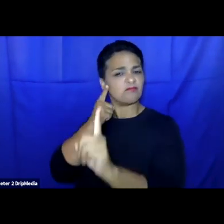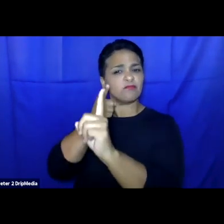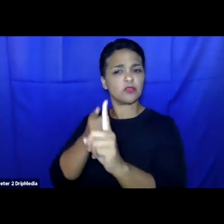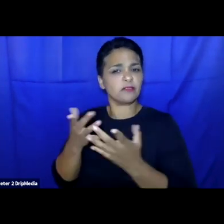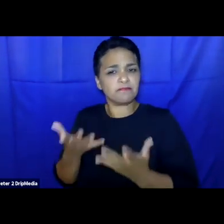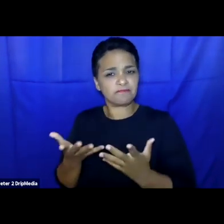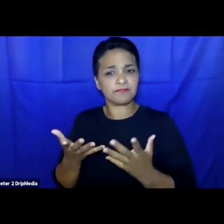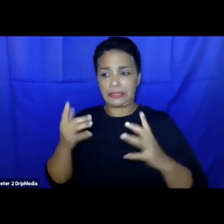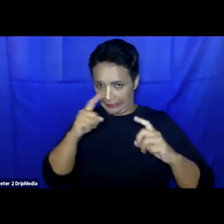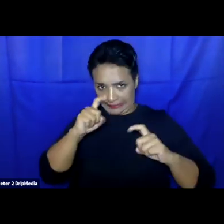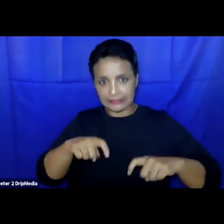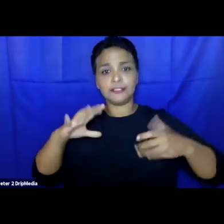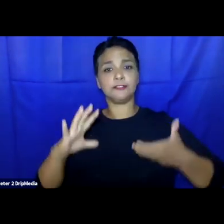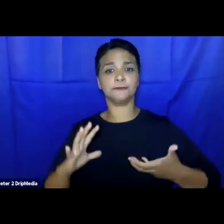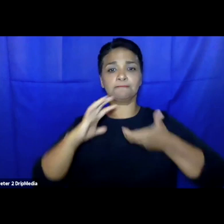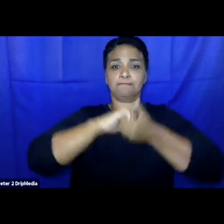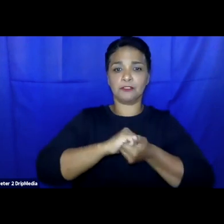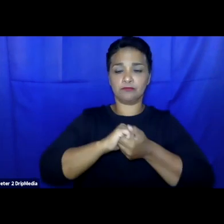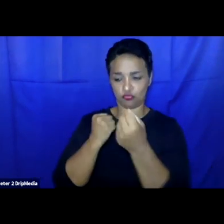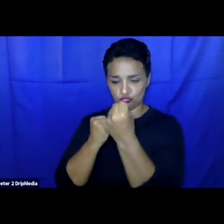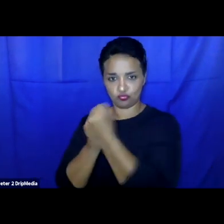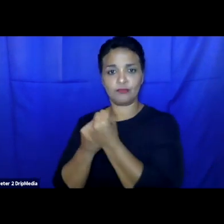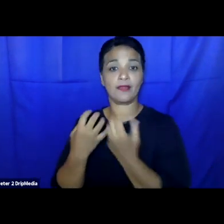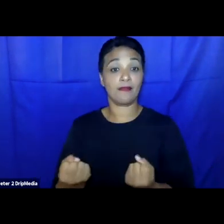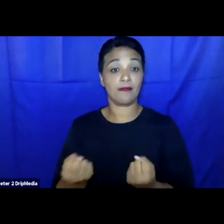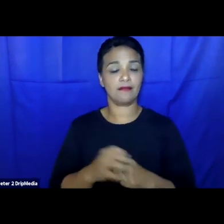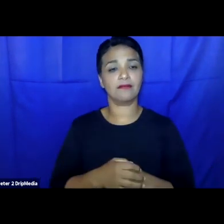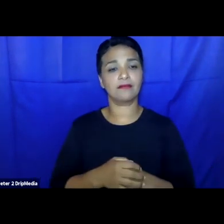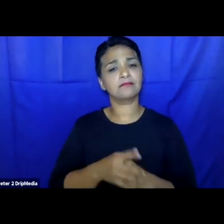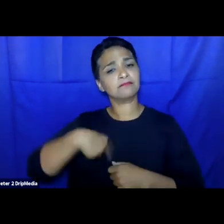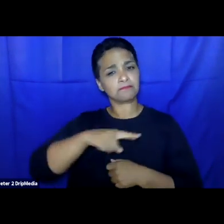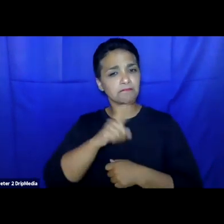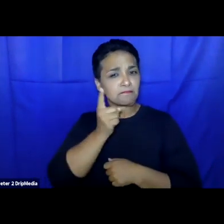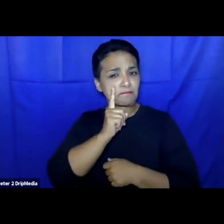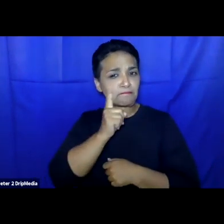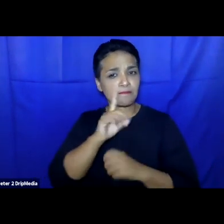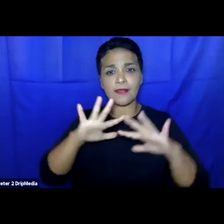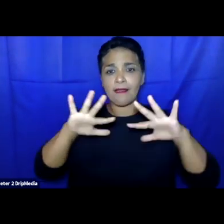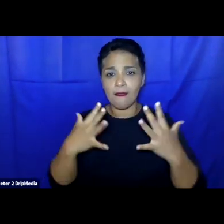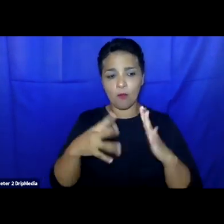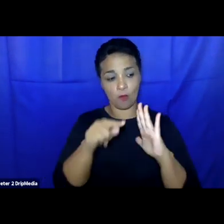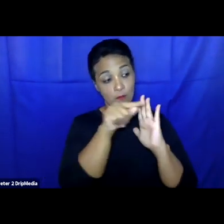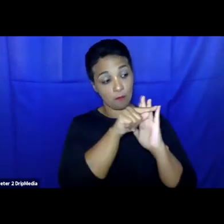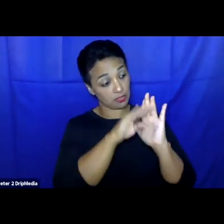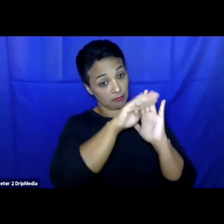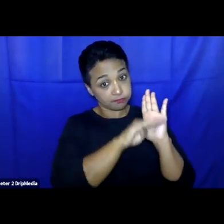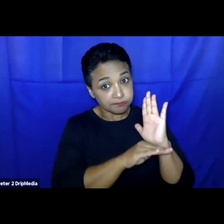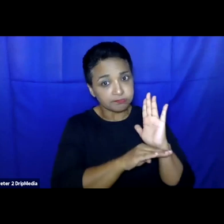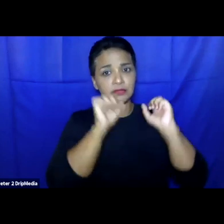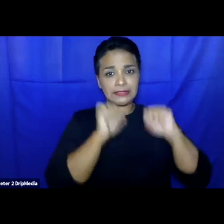refugee and host communities. We are also going to consider to what extent current EU policies address the calling the compact to better